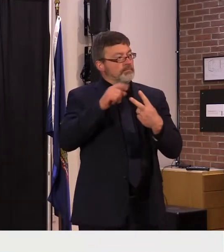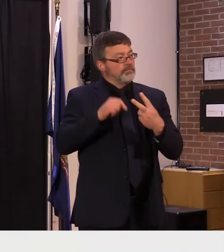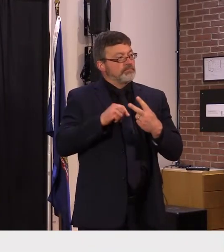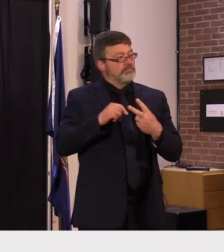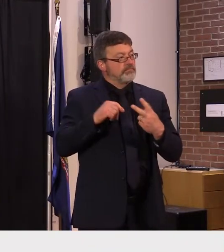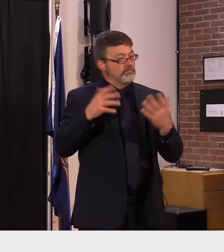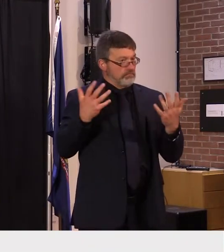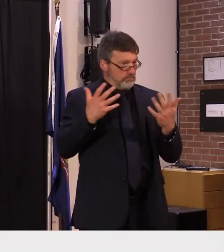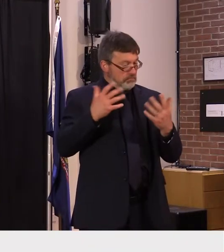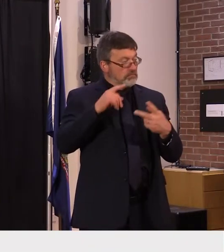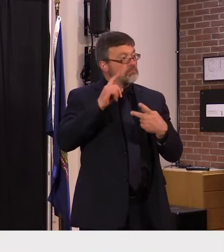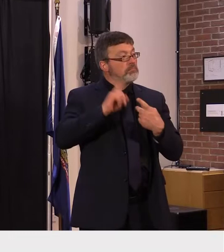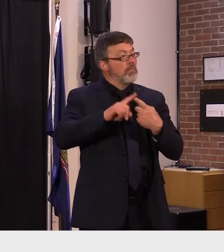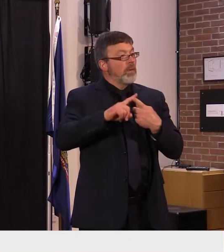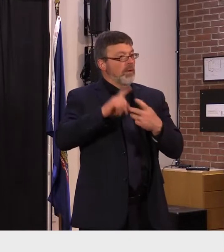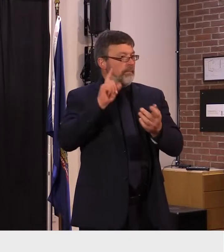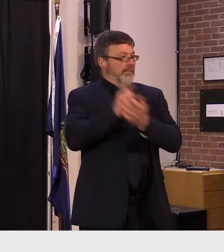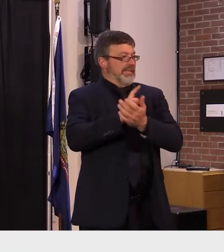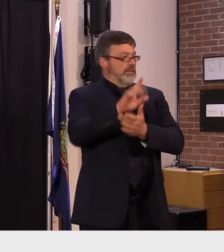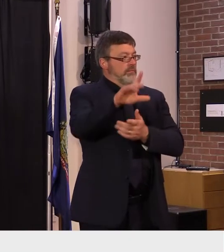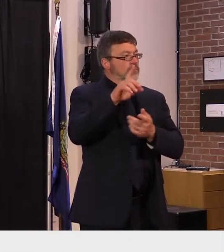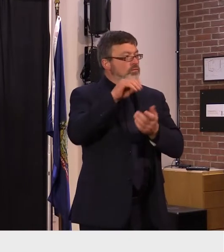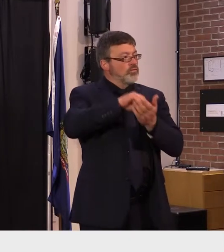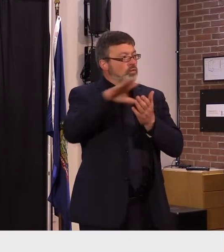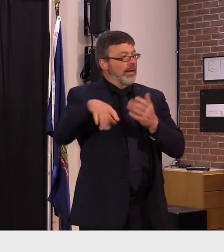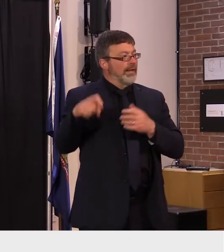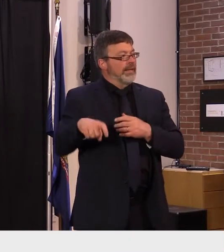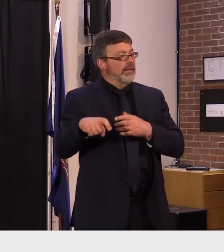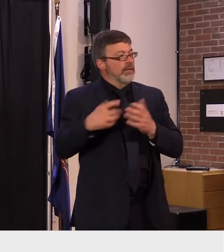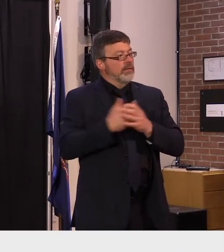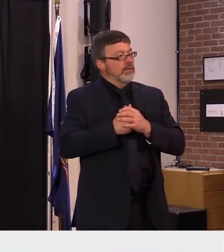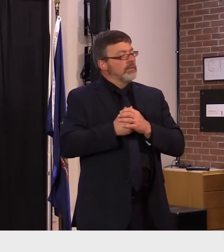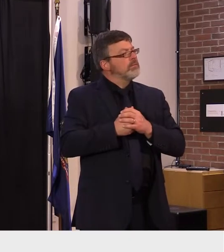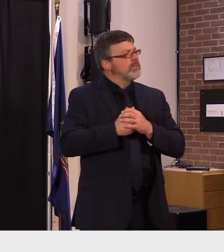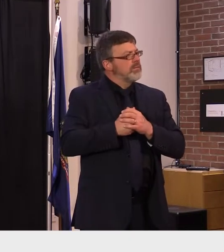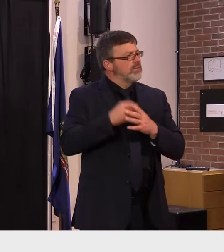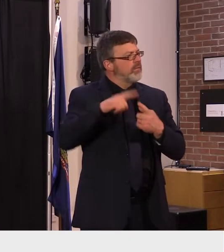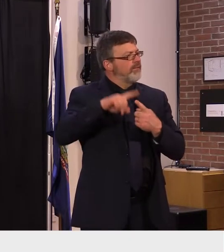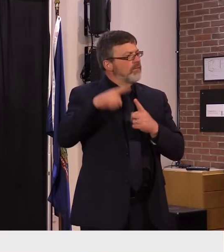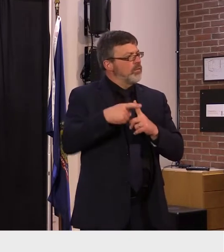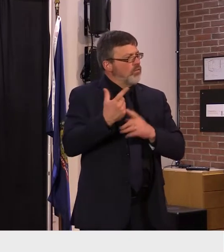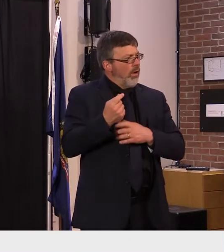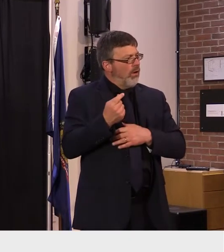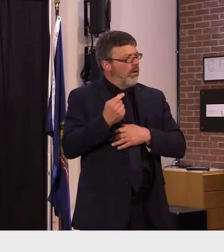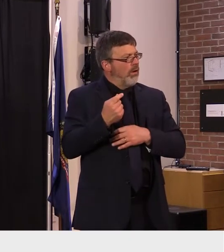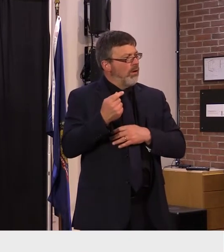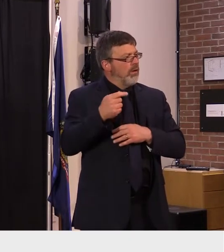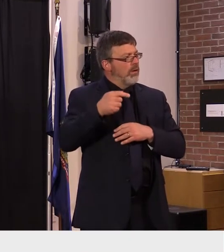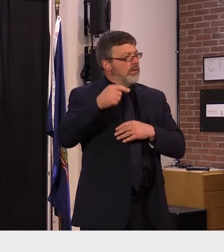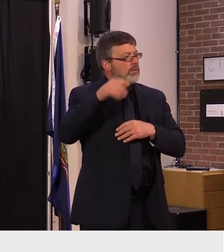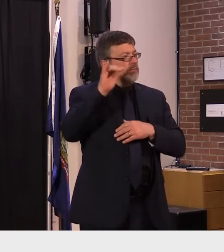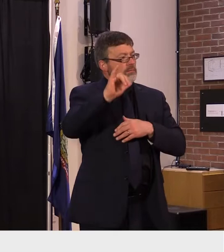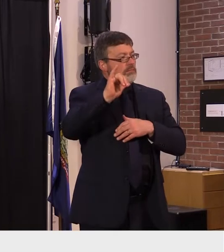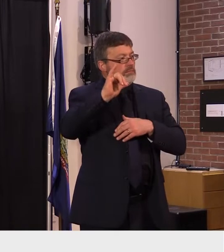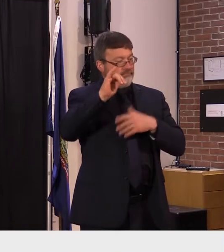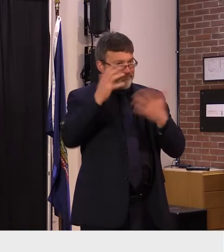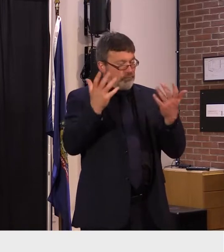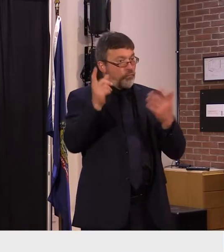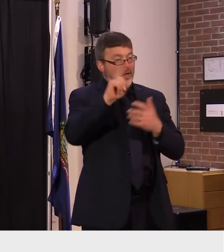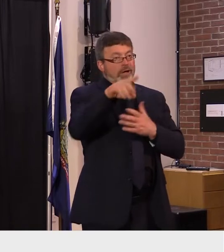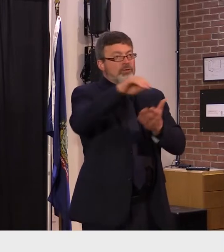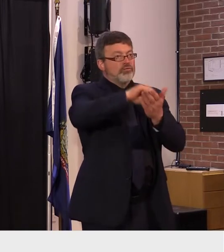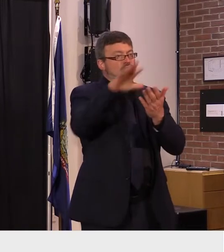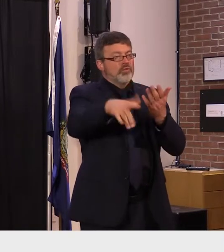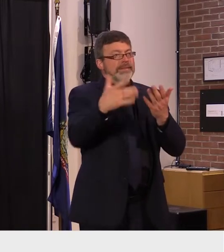result of learning loss from the pandemic and second goal is to address the impact of the pandemic on the social emotional needs of our